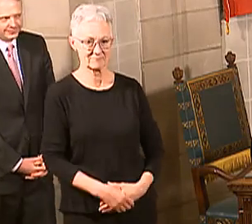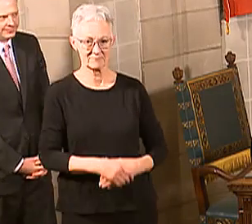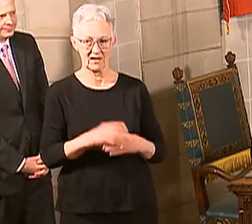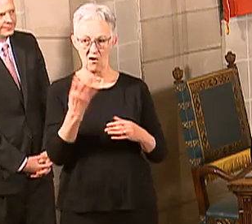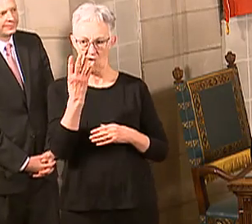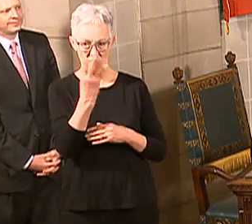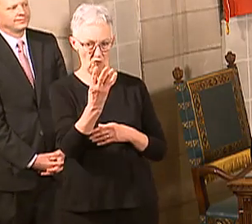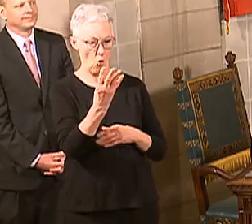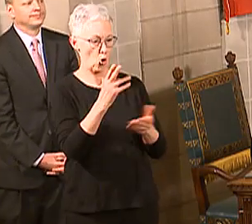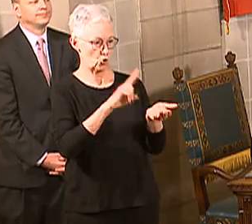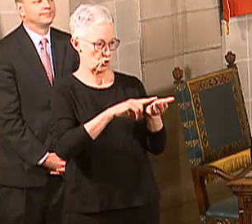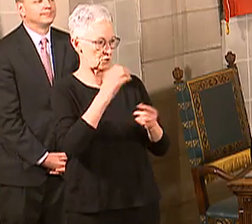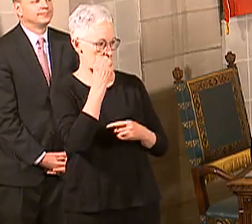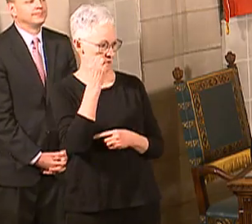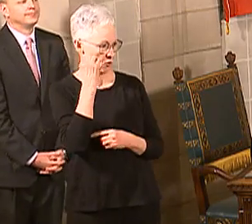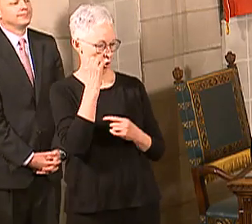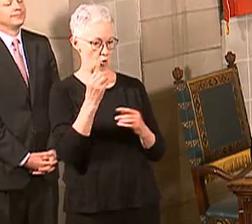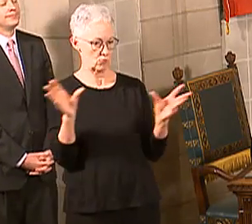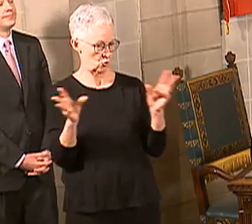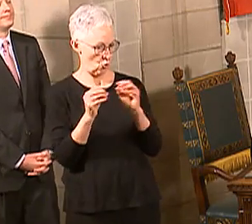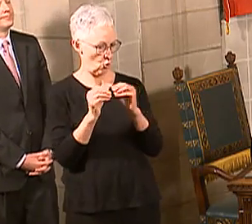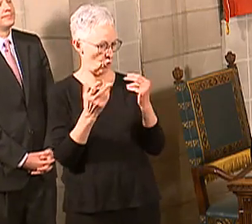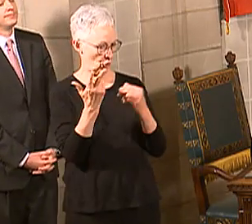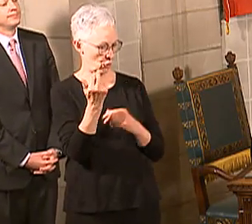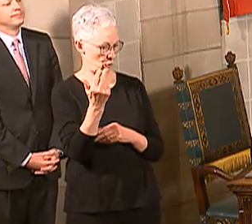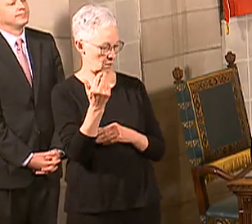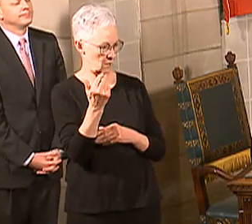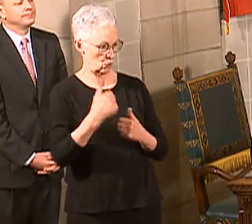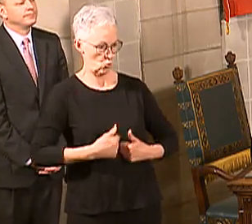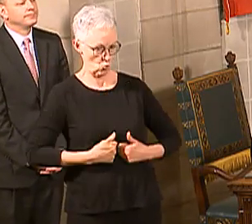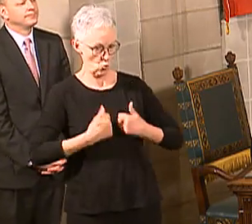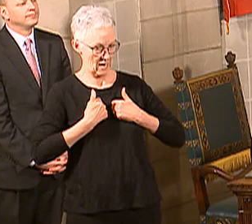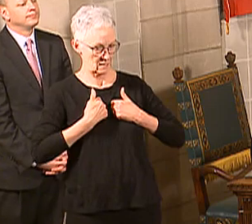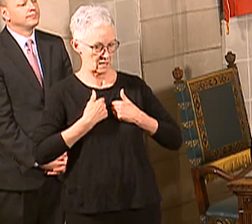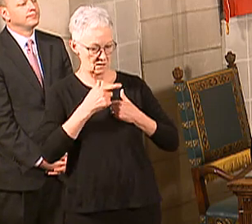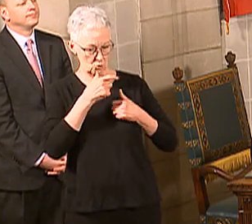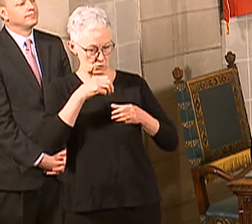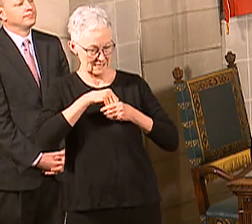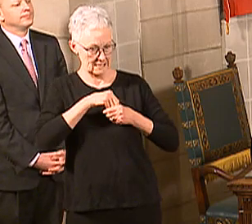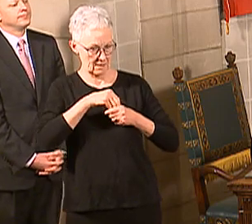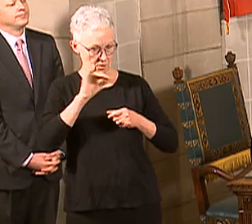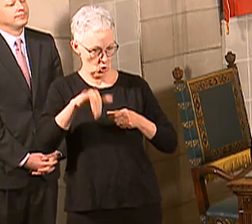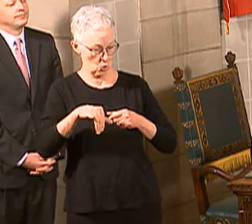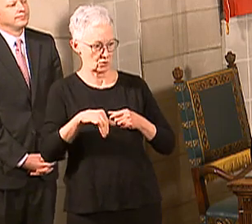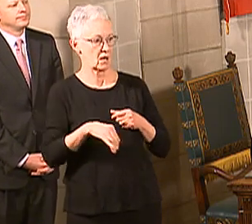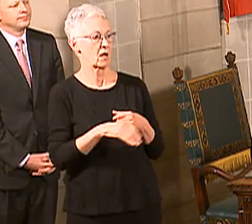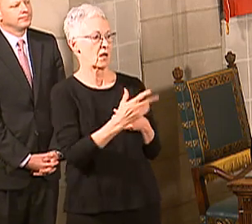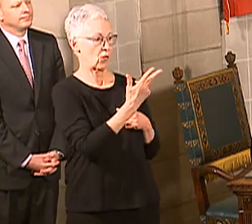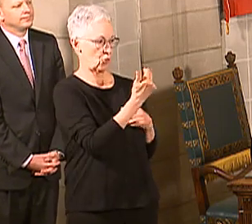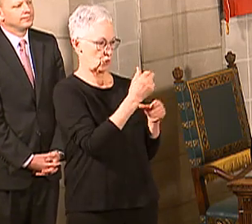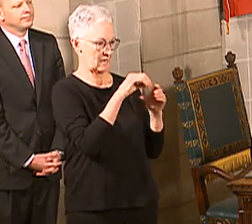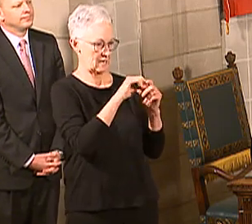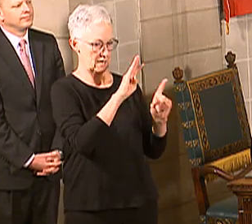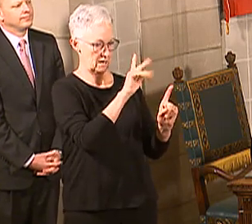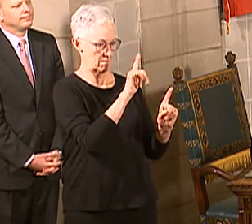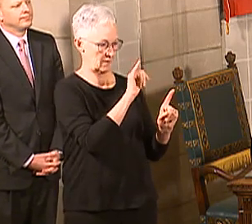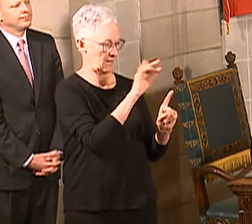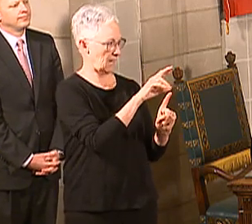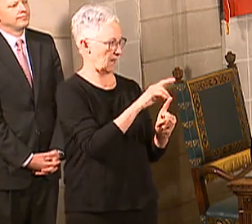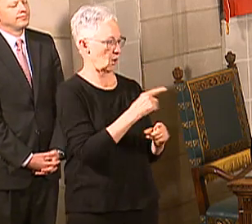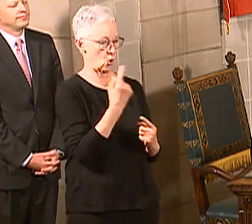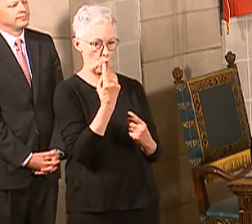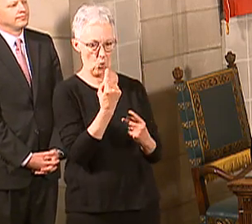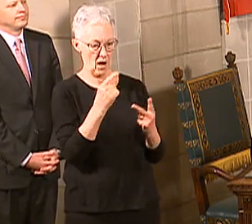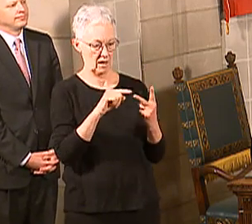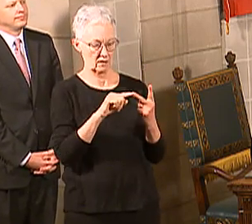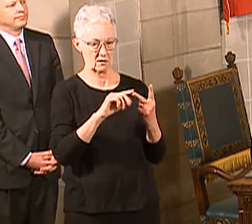facilities, 13 residents have tested positive from the Carter House in Blair. One in Norfolk St.